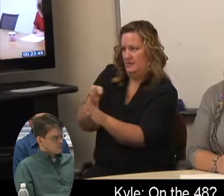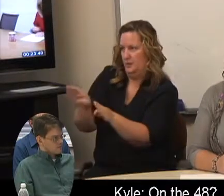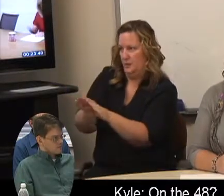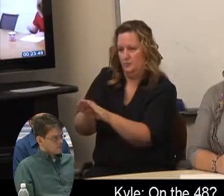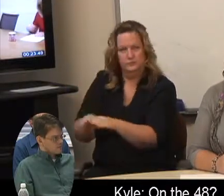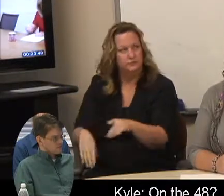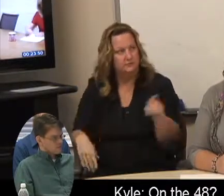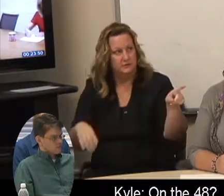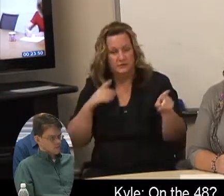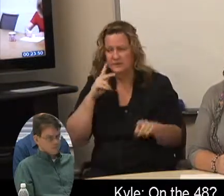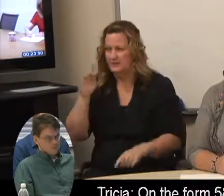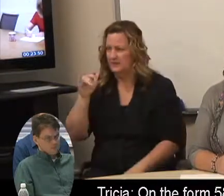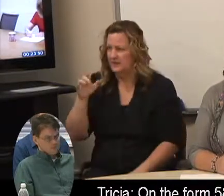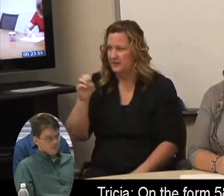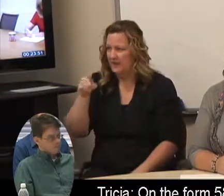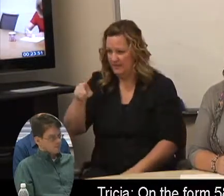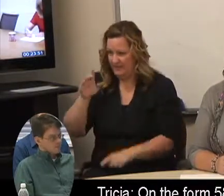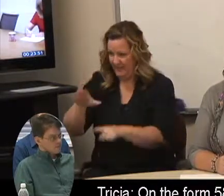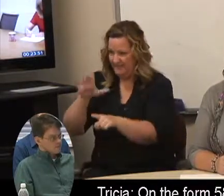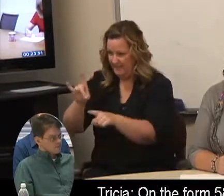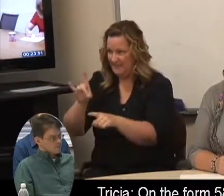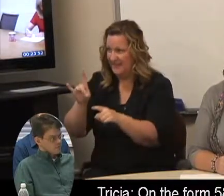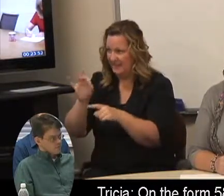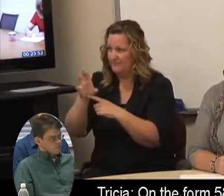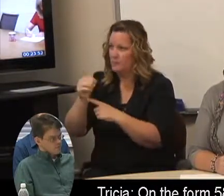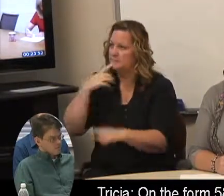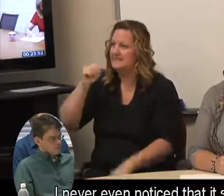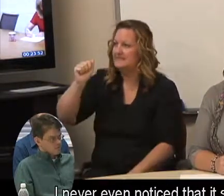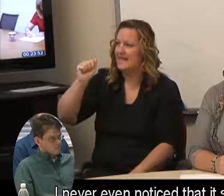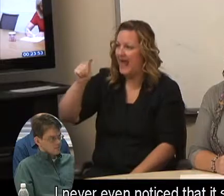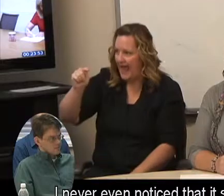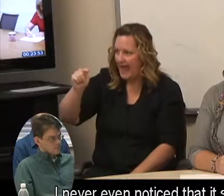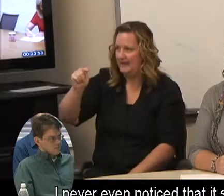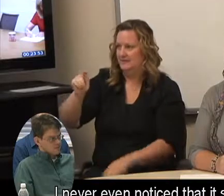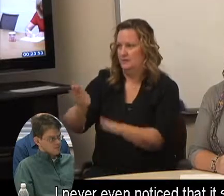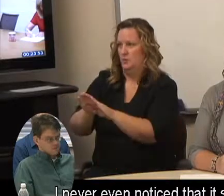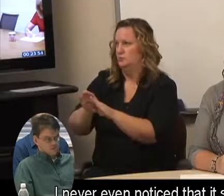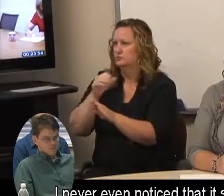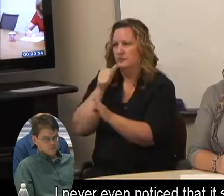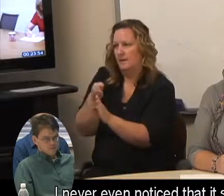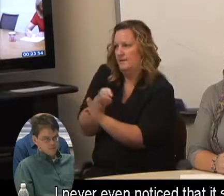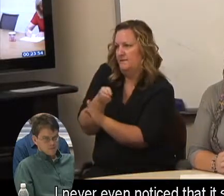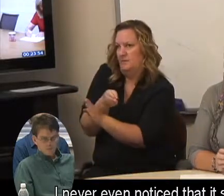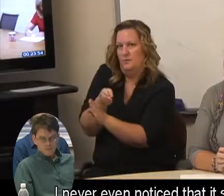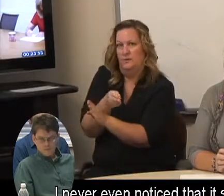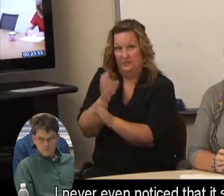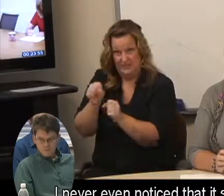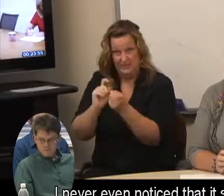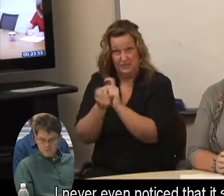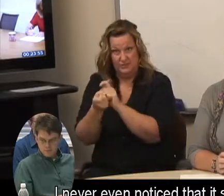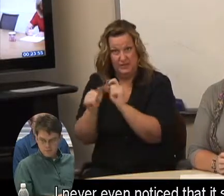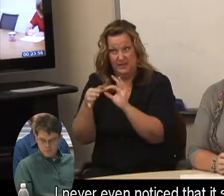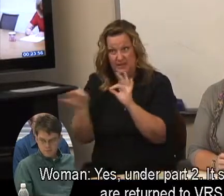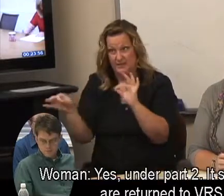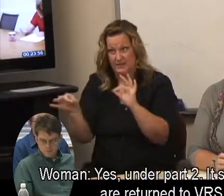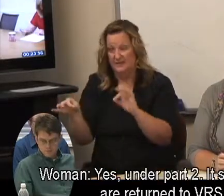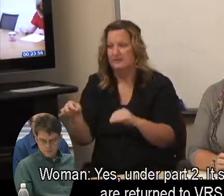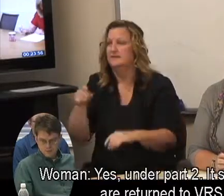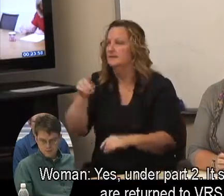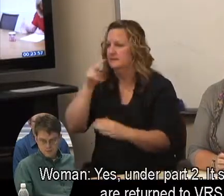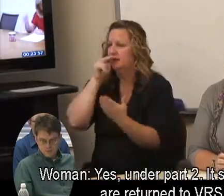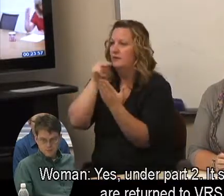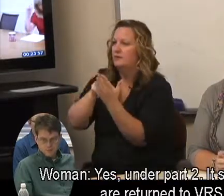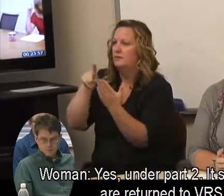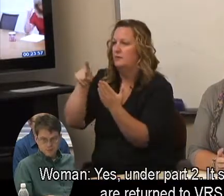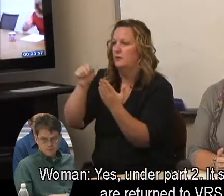On the 48? On the Form 58. I never even noticed that it said that. Yeah, under Part 2, it says